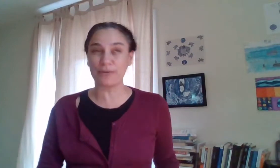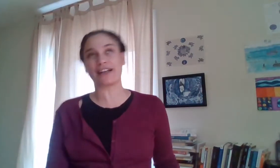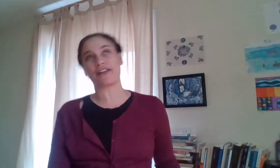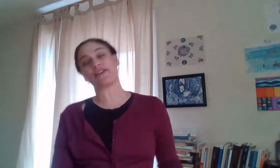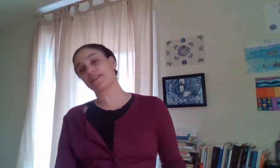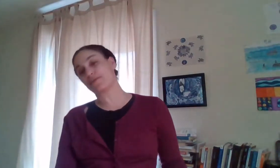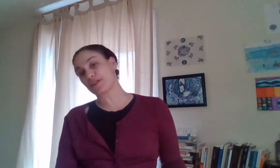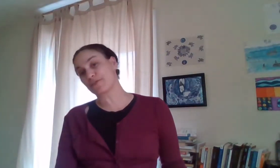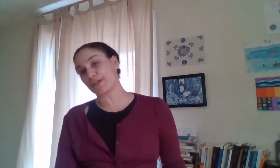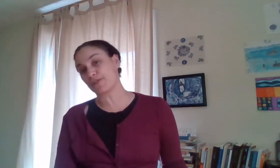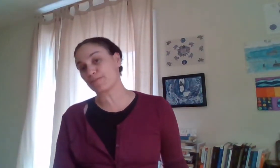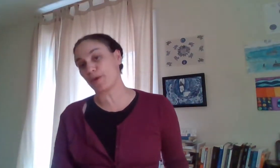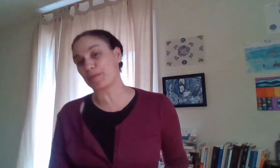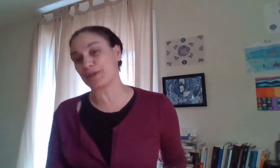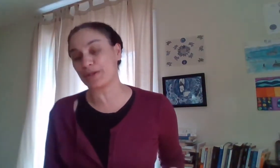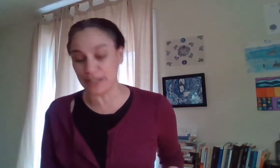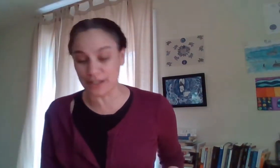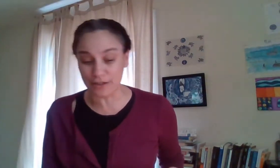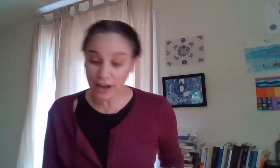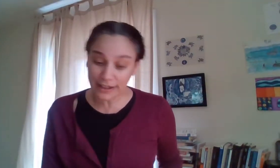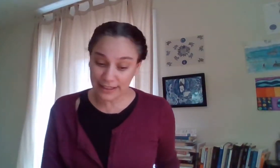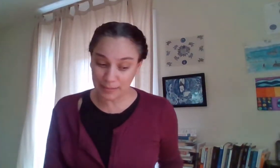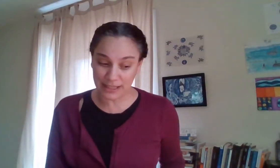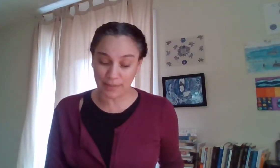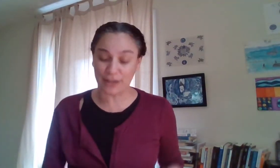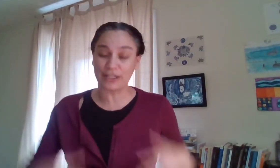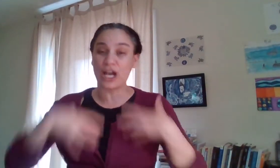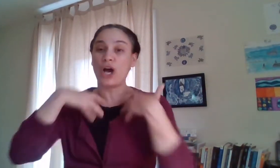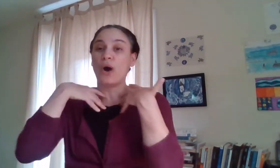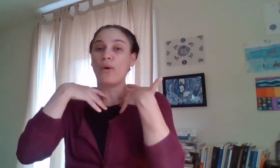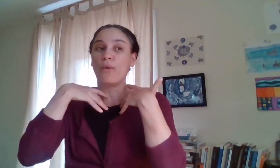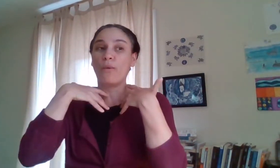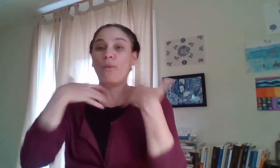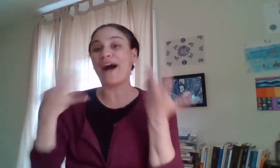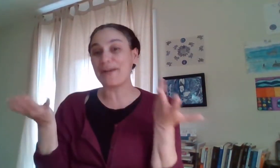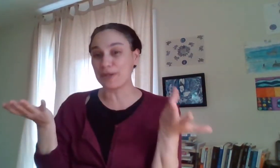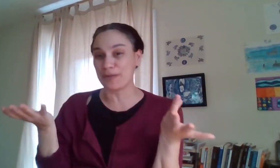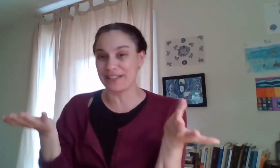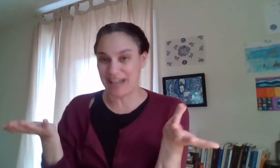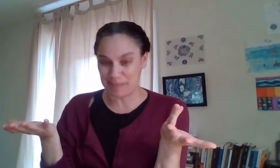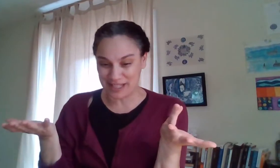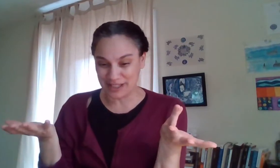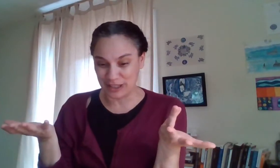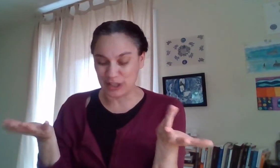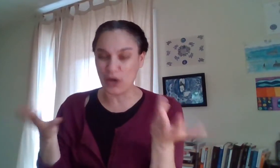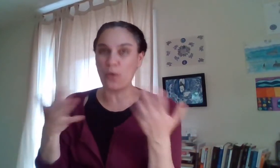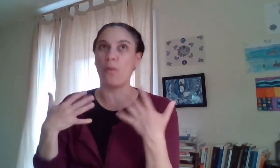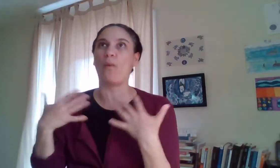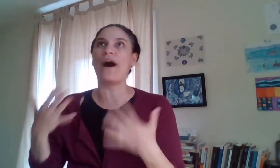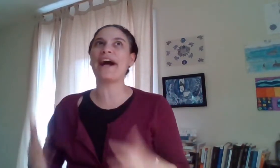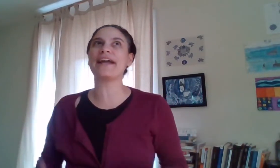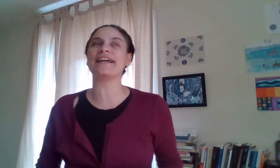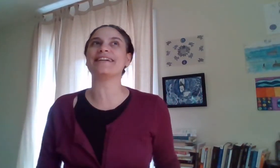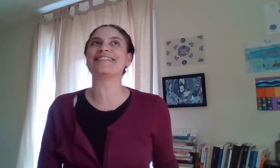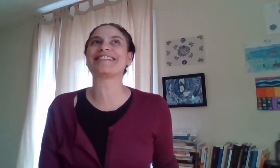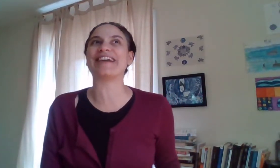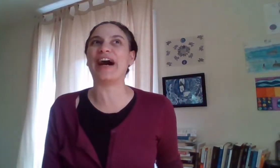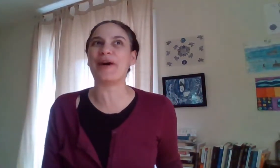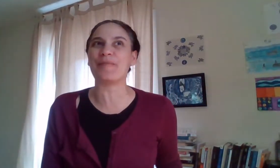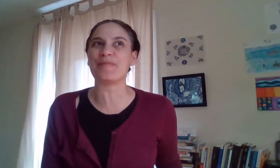really i thought that it was a great opportunity to talk a little bit about why we relax you know why it's um